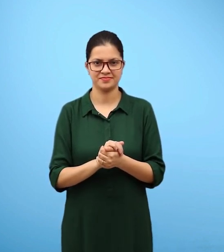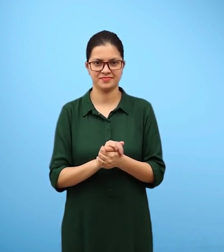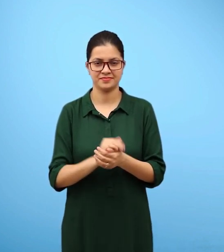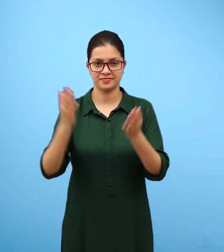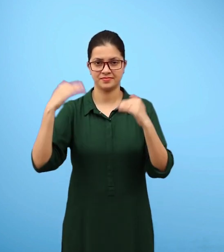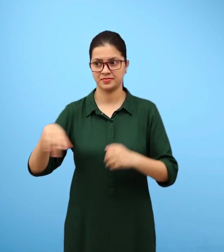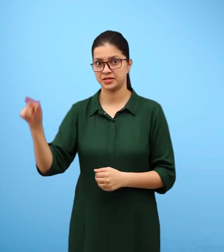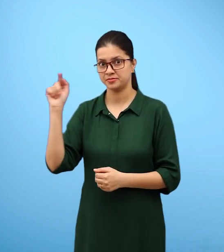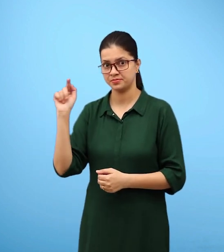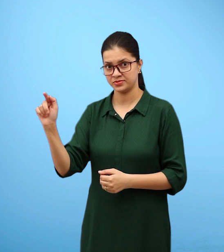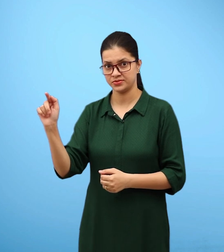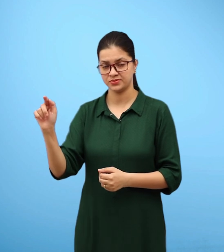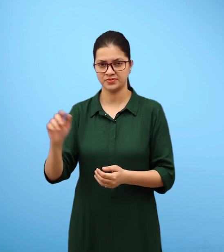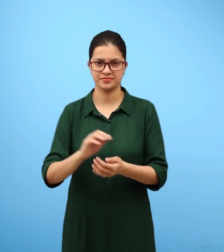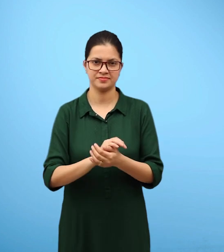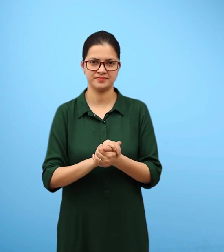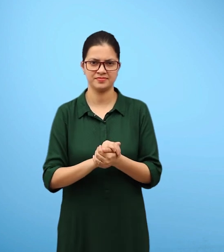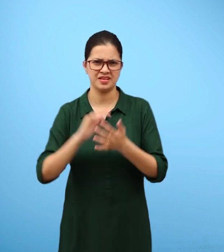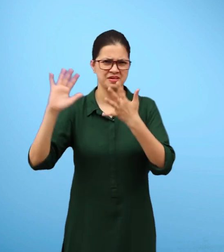Air in motion is called wind.